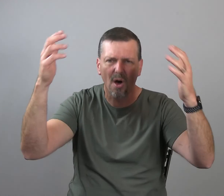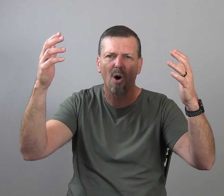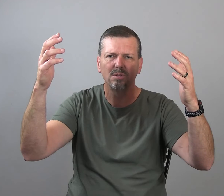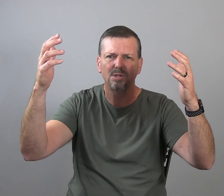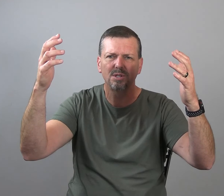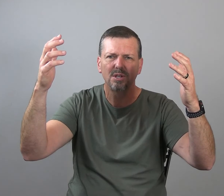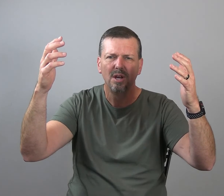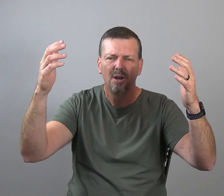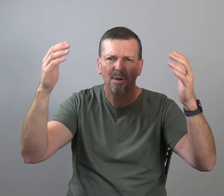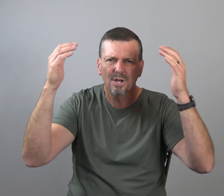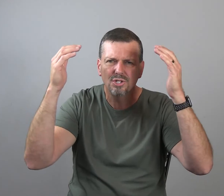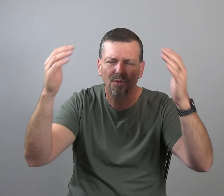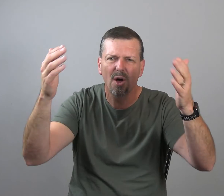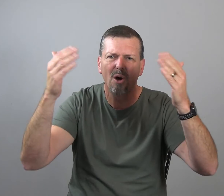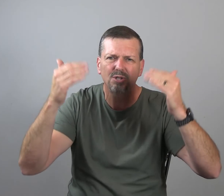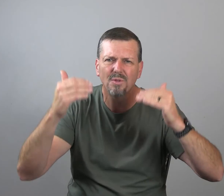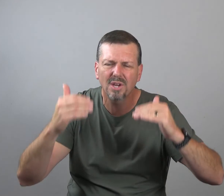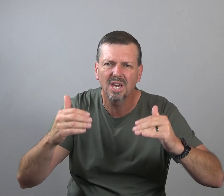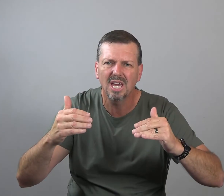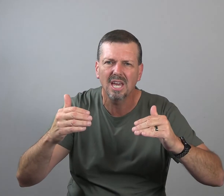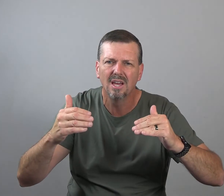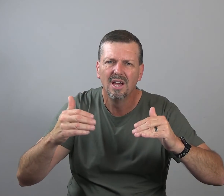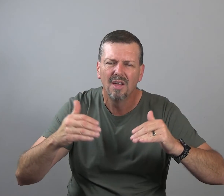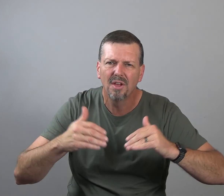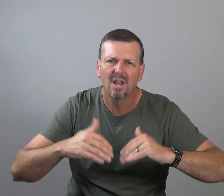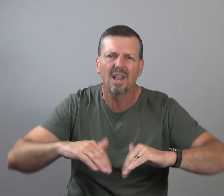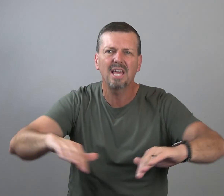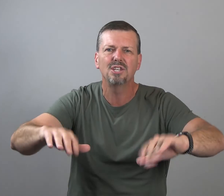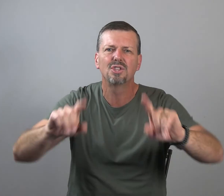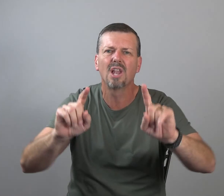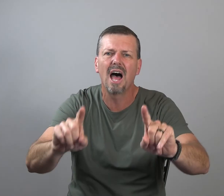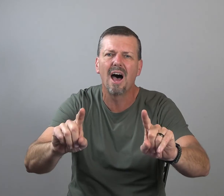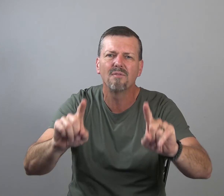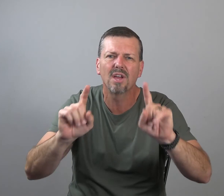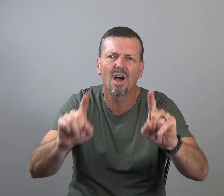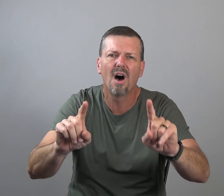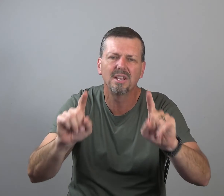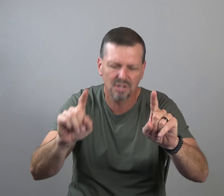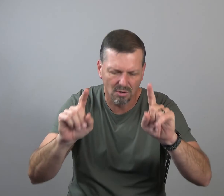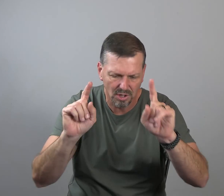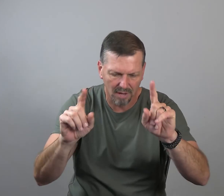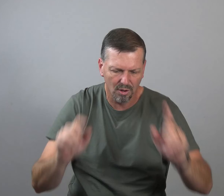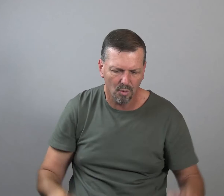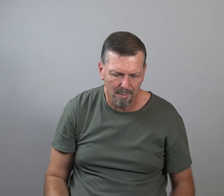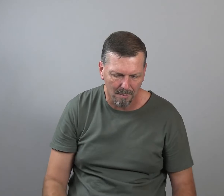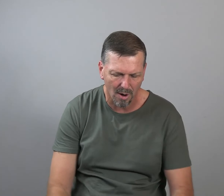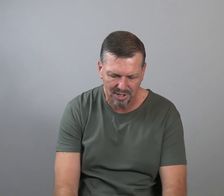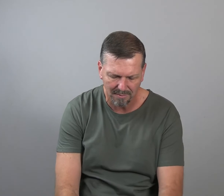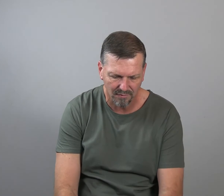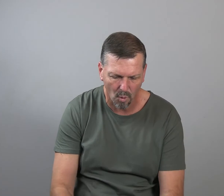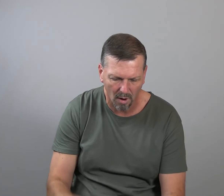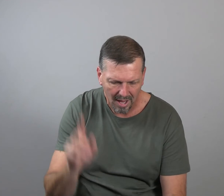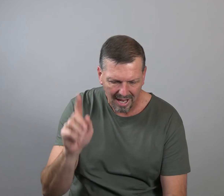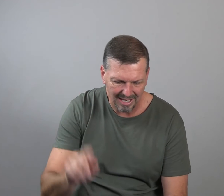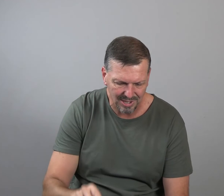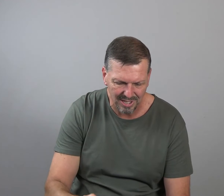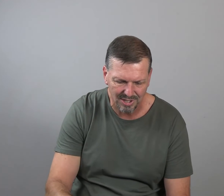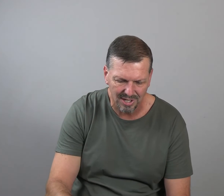thoughts because your thoughts are the key that unleash the life that God has called you to live. Look with me in Mark chapter four. Let's listen